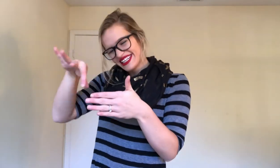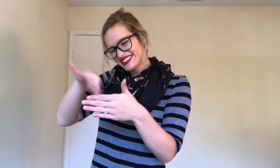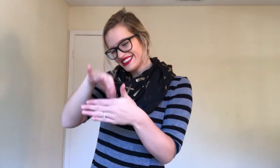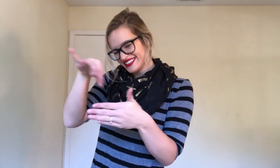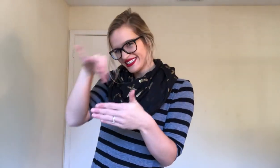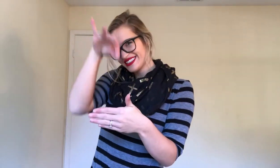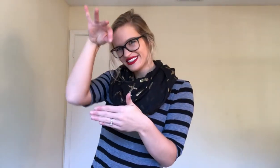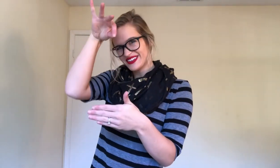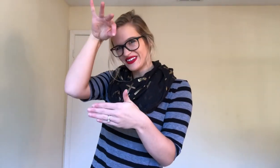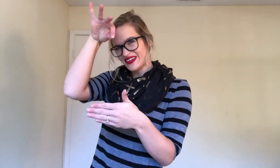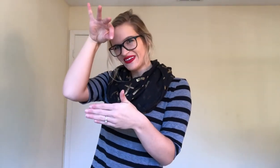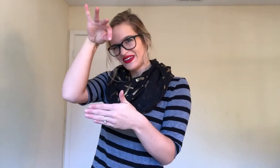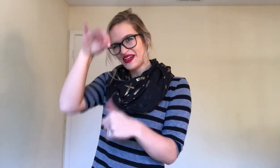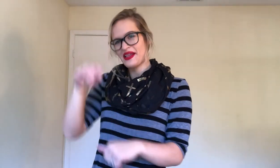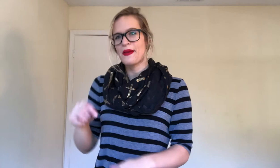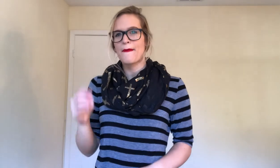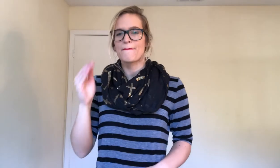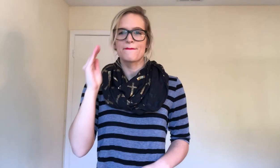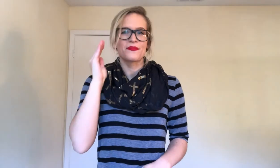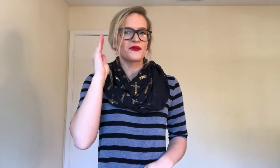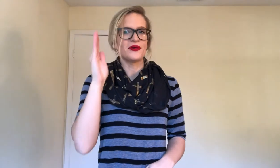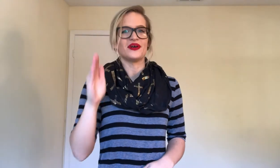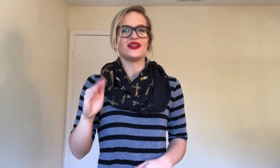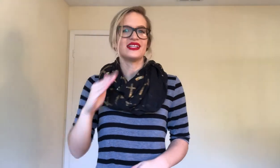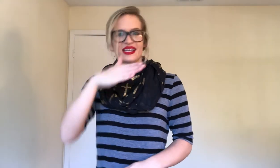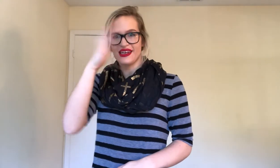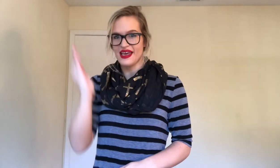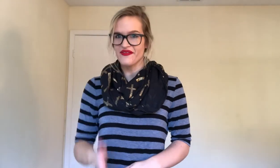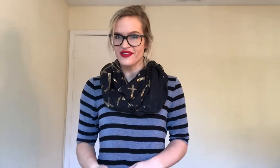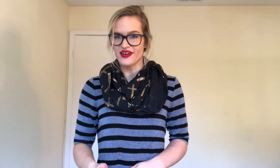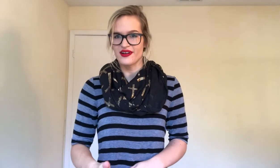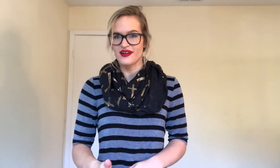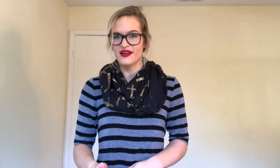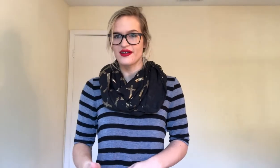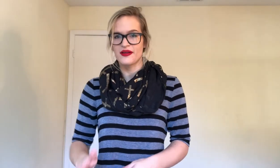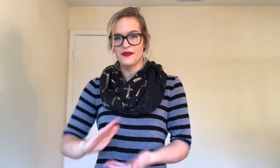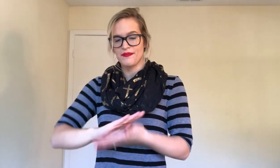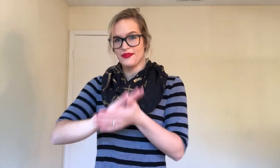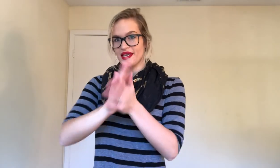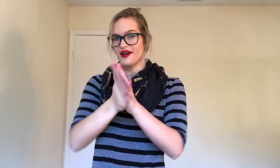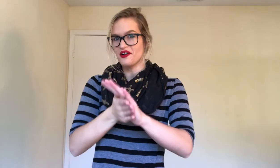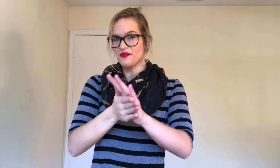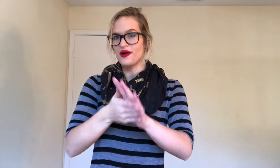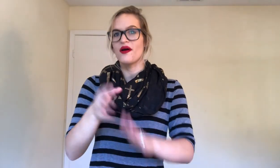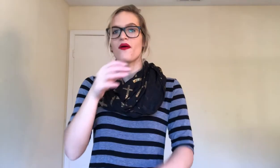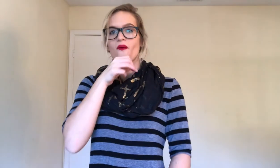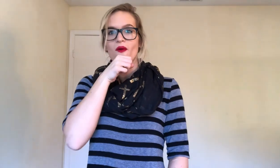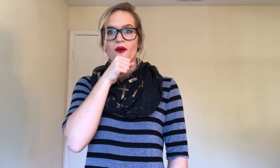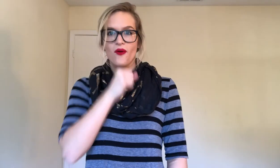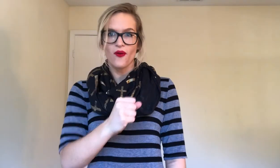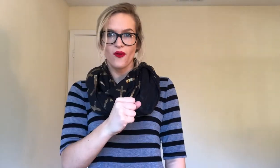Your. Soul. Will. Never. Become. Old.